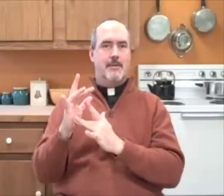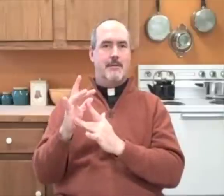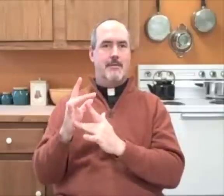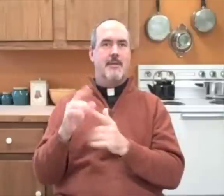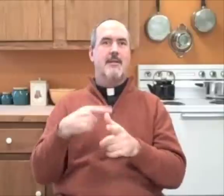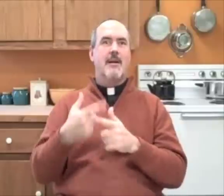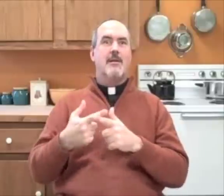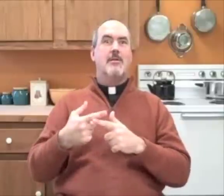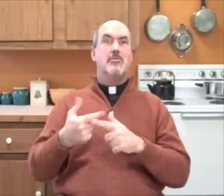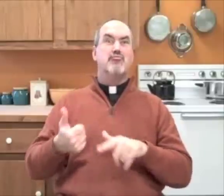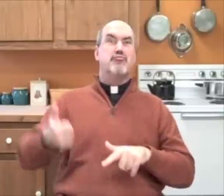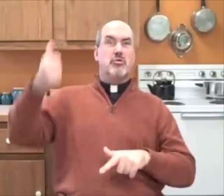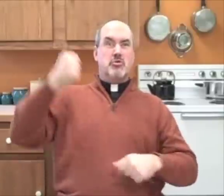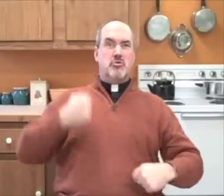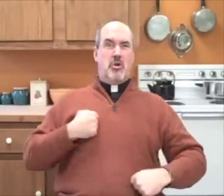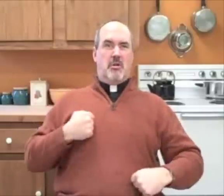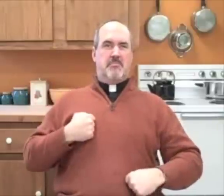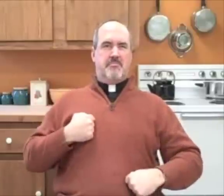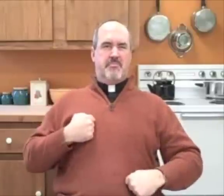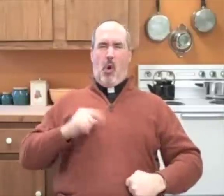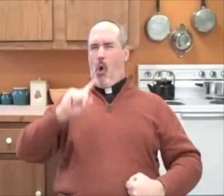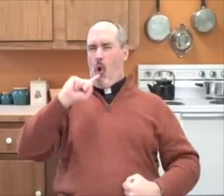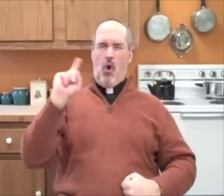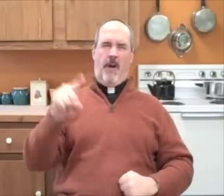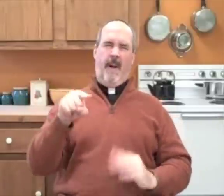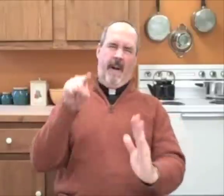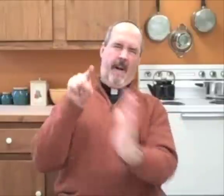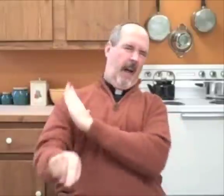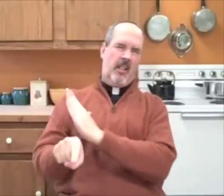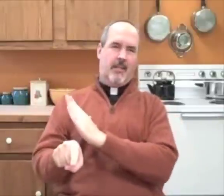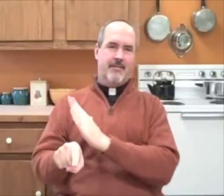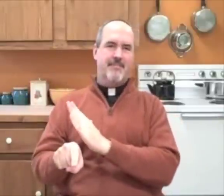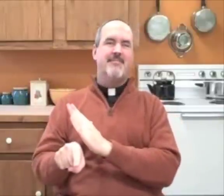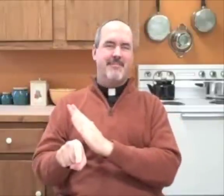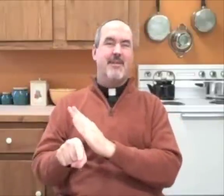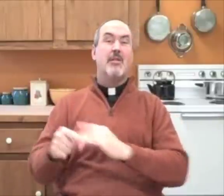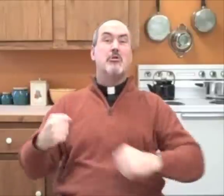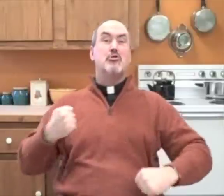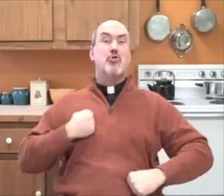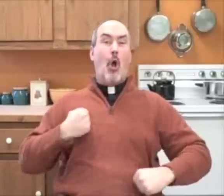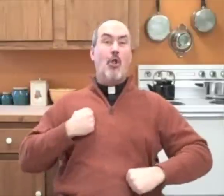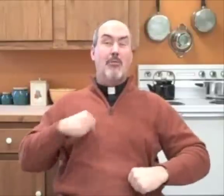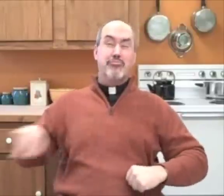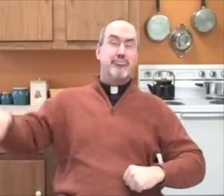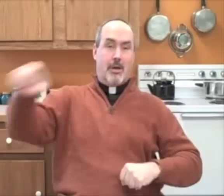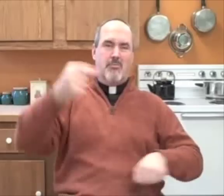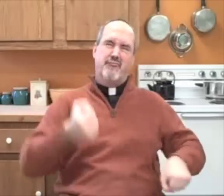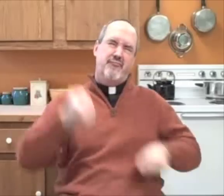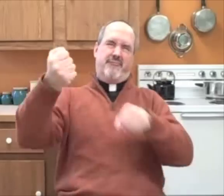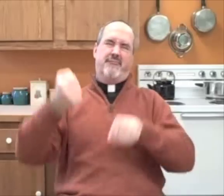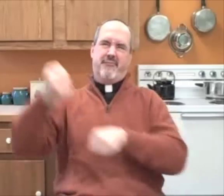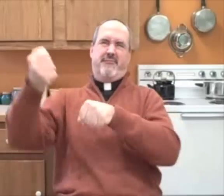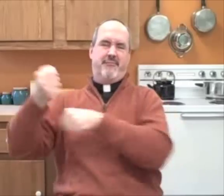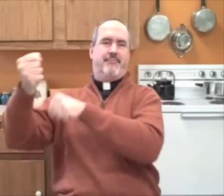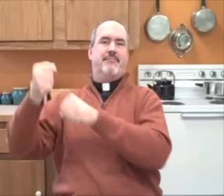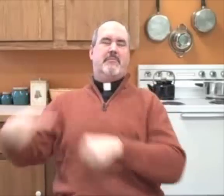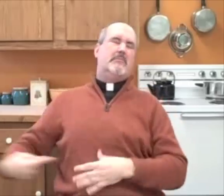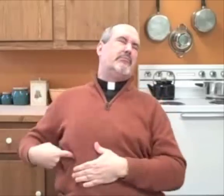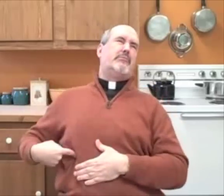And then the general ordered him to be killed immediately. So the soldiers started jabbing him and poking him and he died.